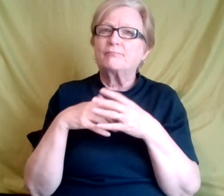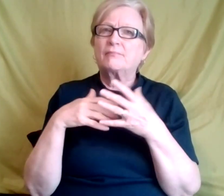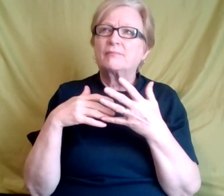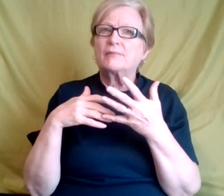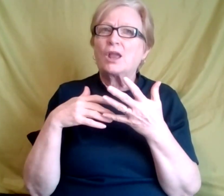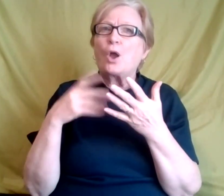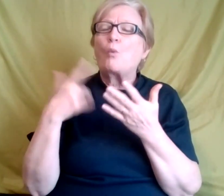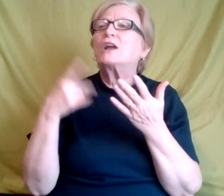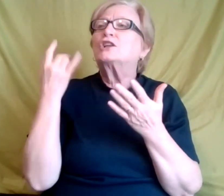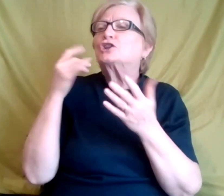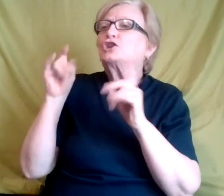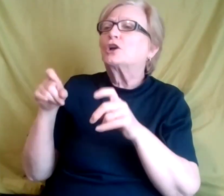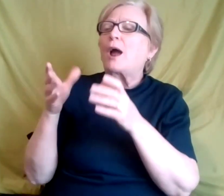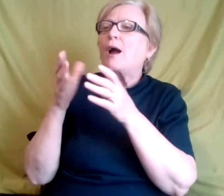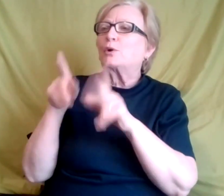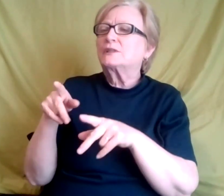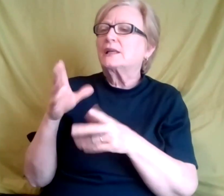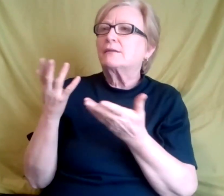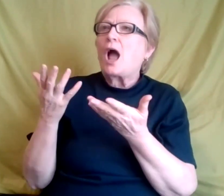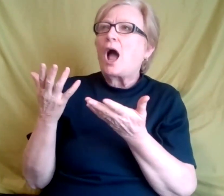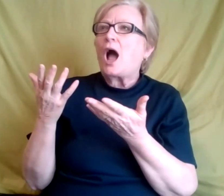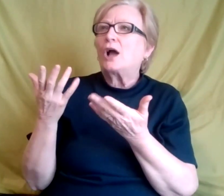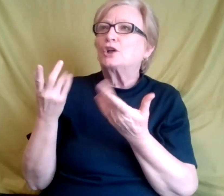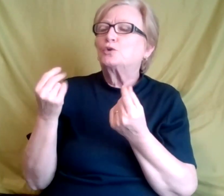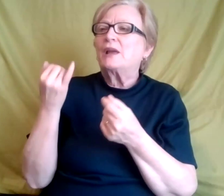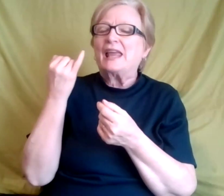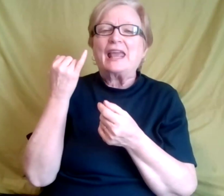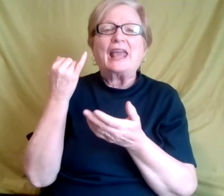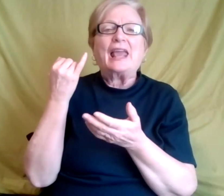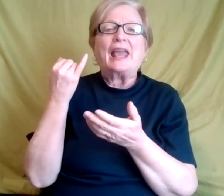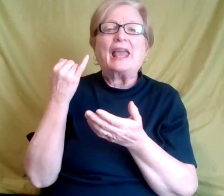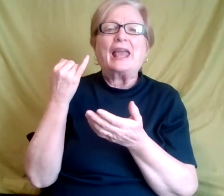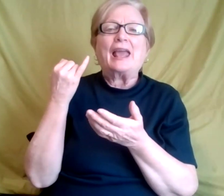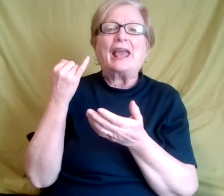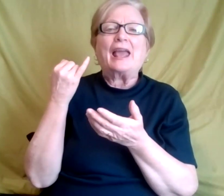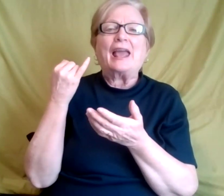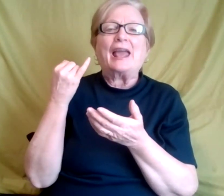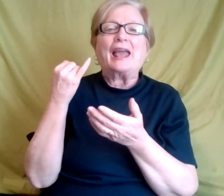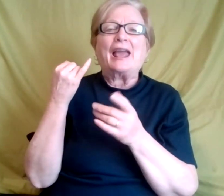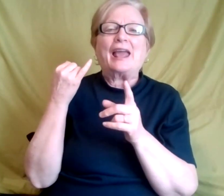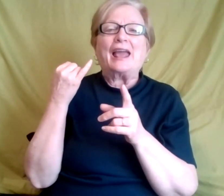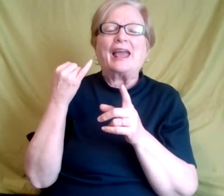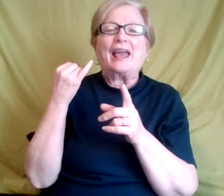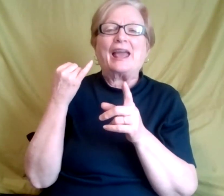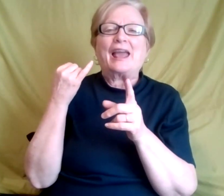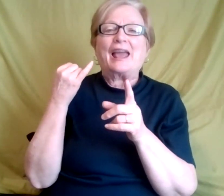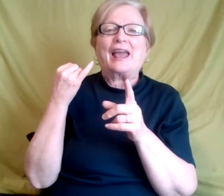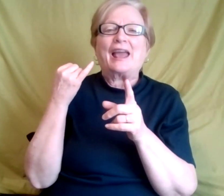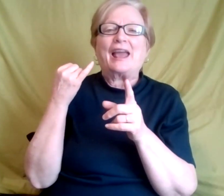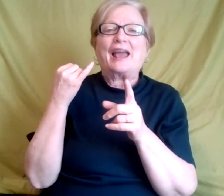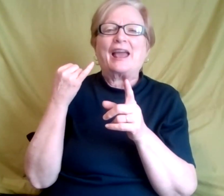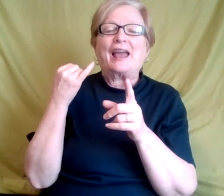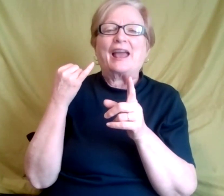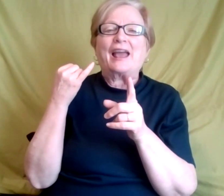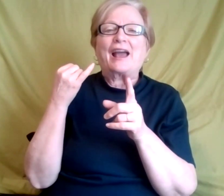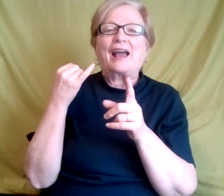person do if they suspect Oh, okay. Okay. Just make myself froze for